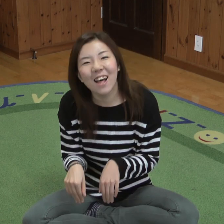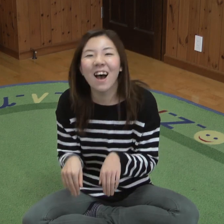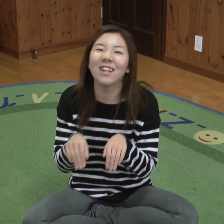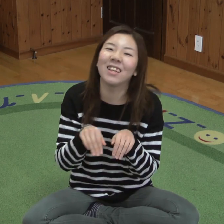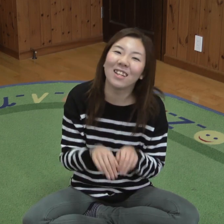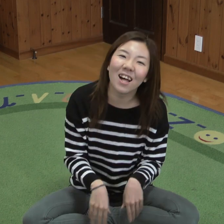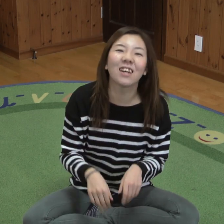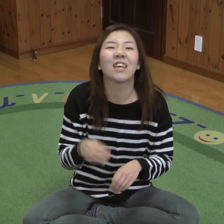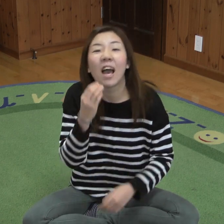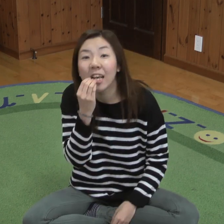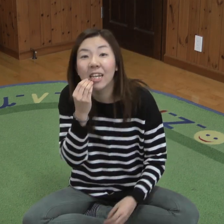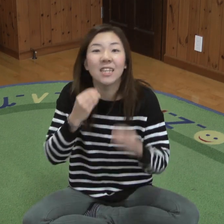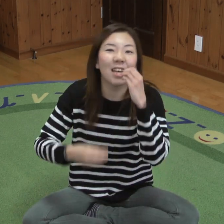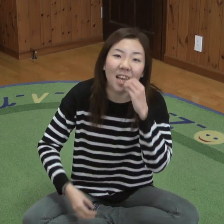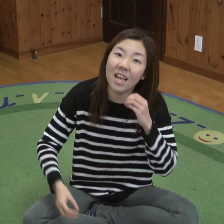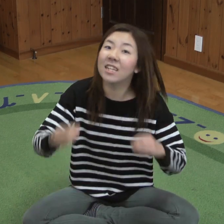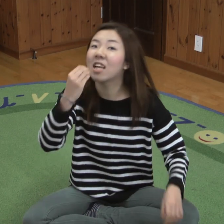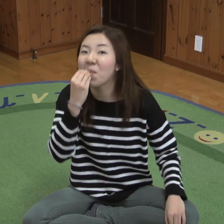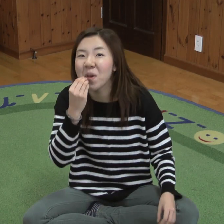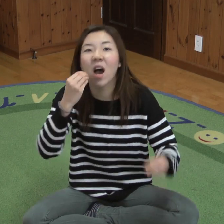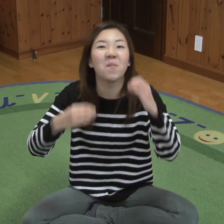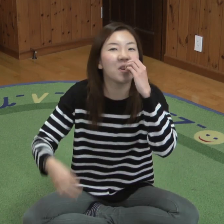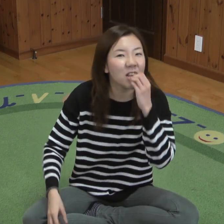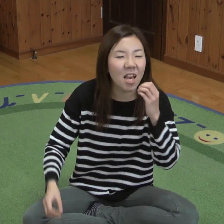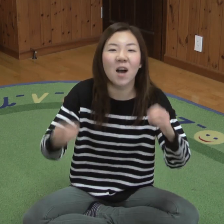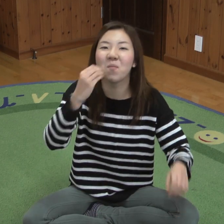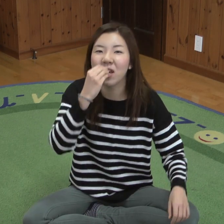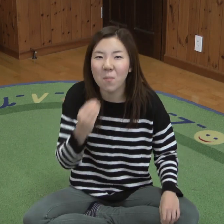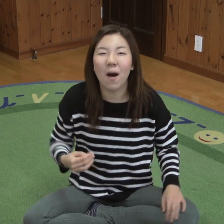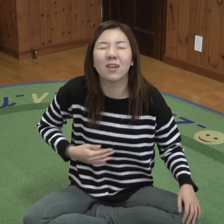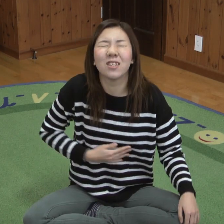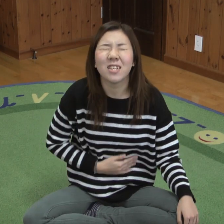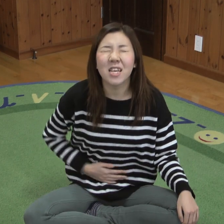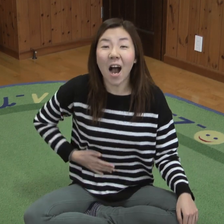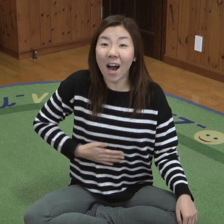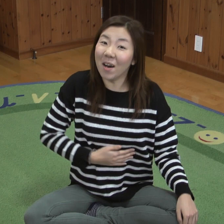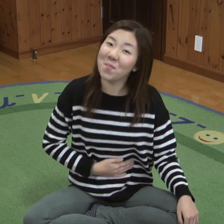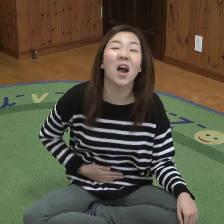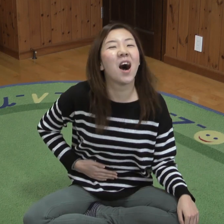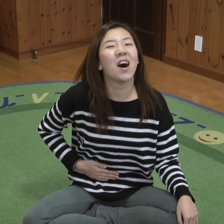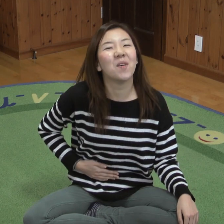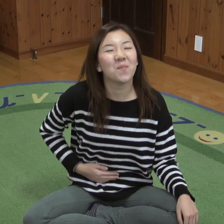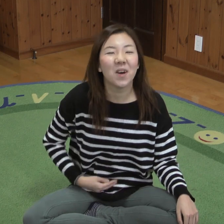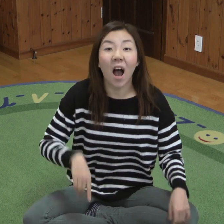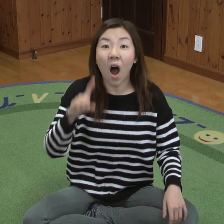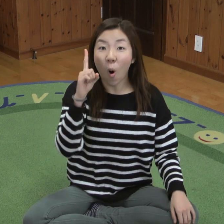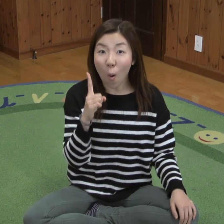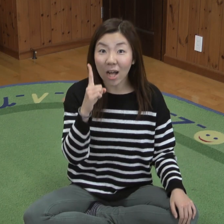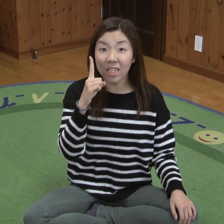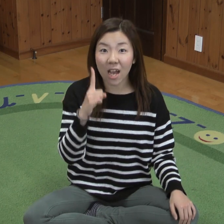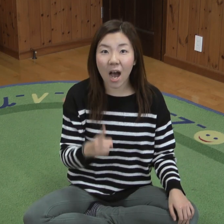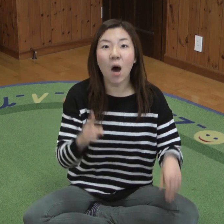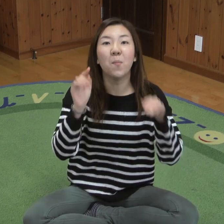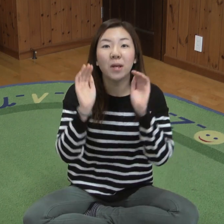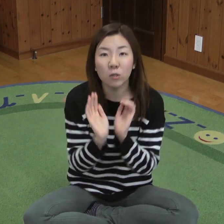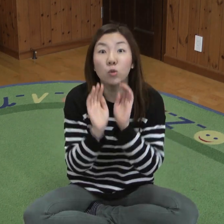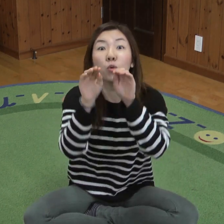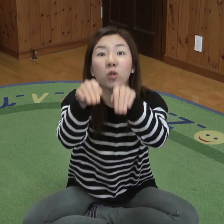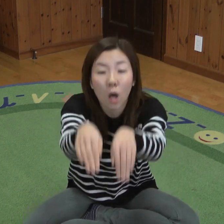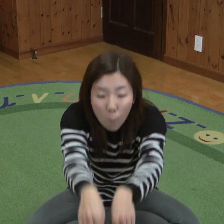tiny log Eating some yummy, yummy bugs. Yum, yum! One jumped into the